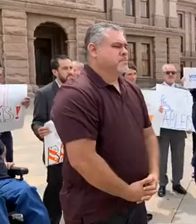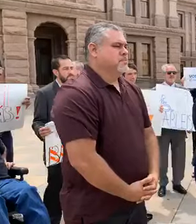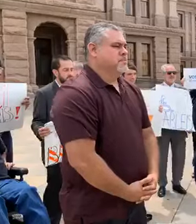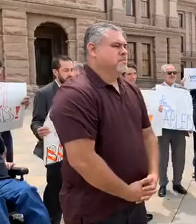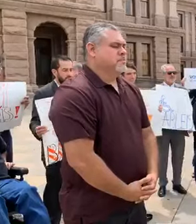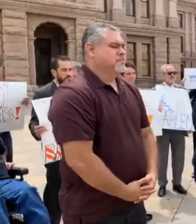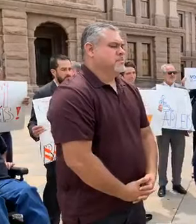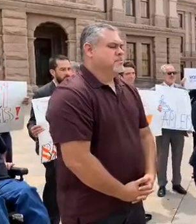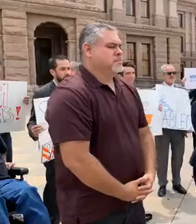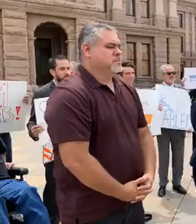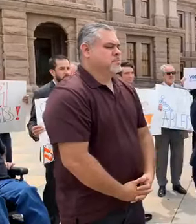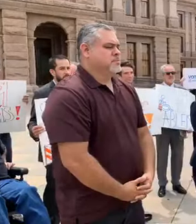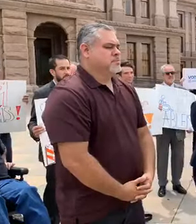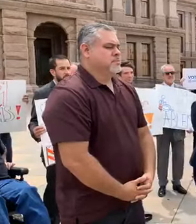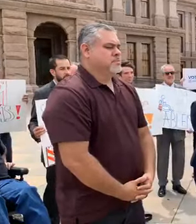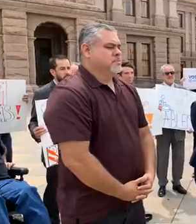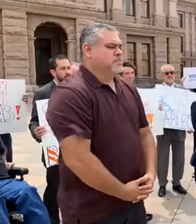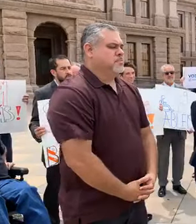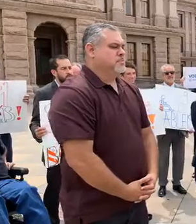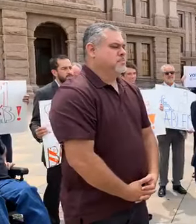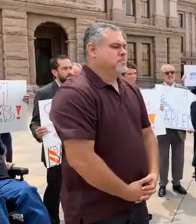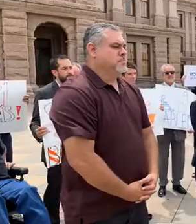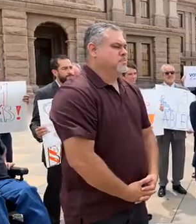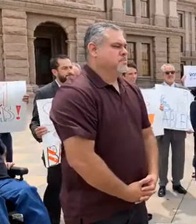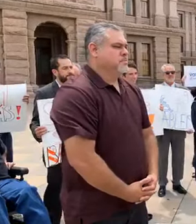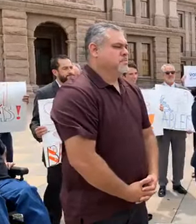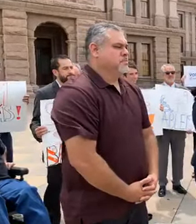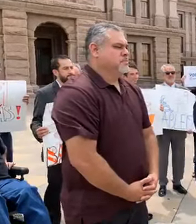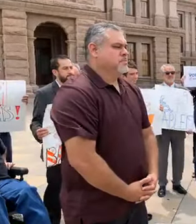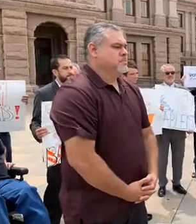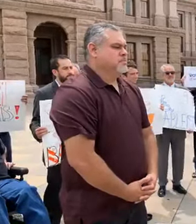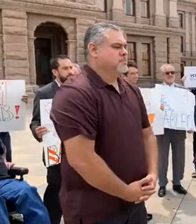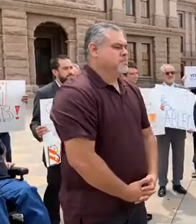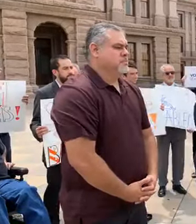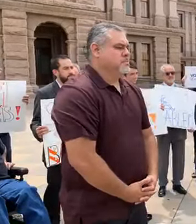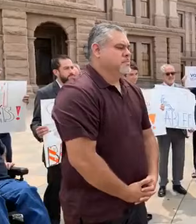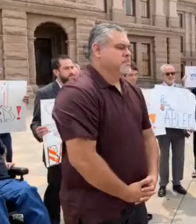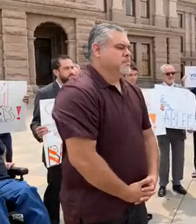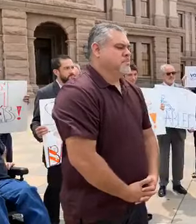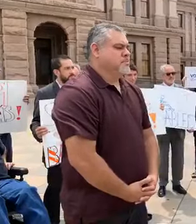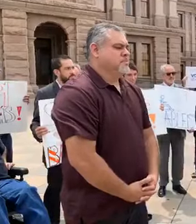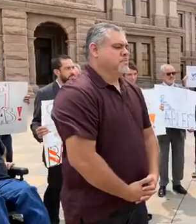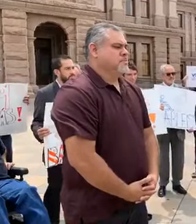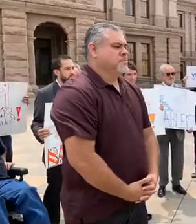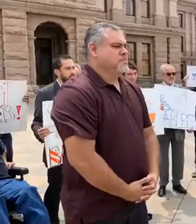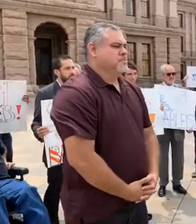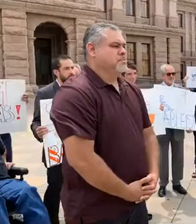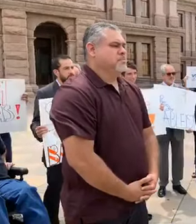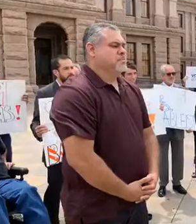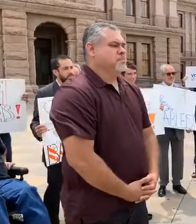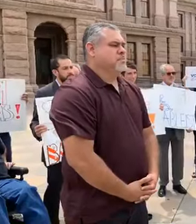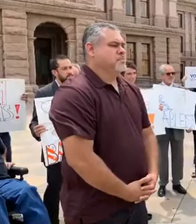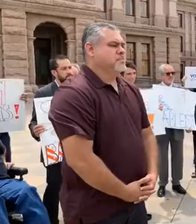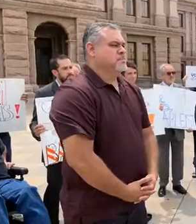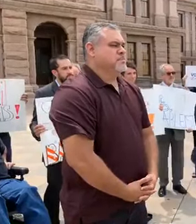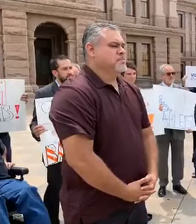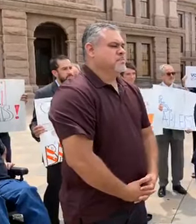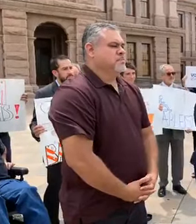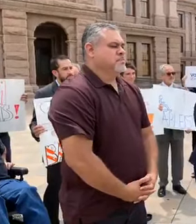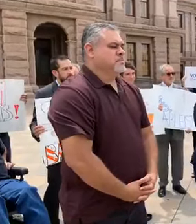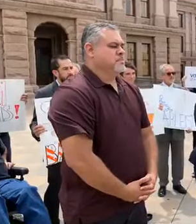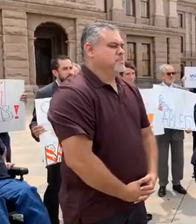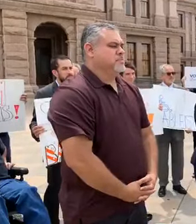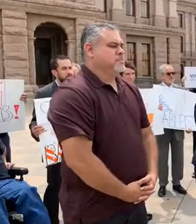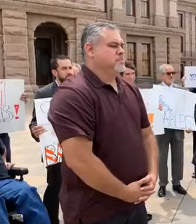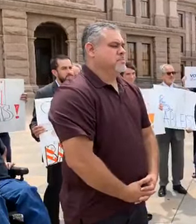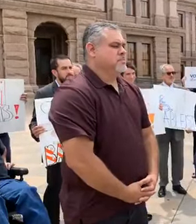lucha por la igualdad y justicia social en el Estado de Texas. Con orgullo, soy la hija de inmigrantes de México y colombia.